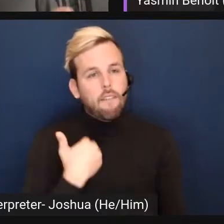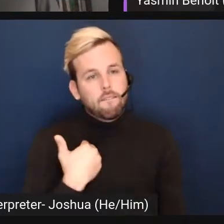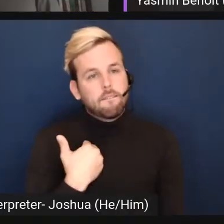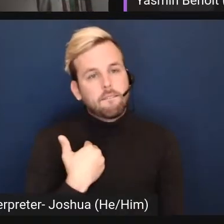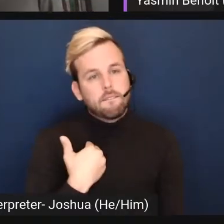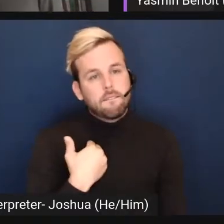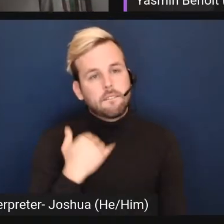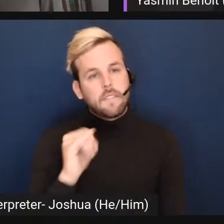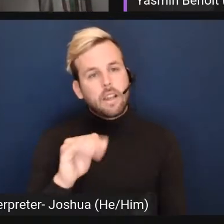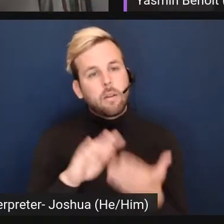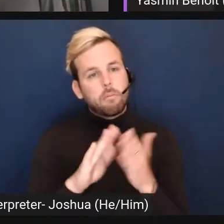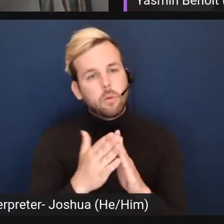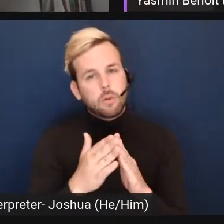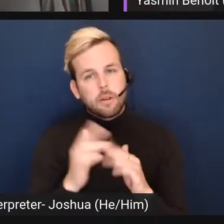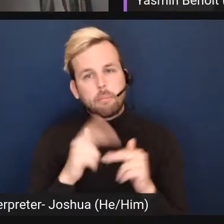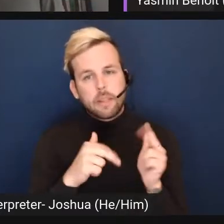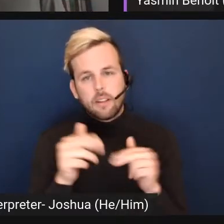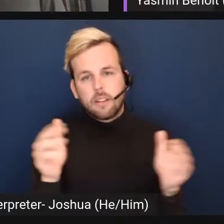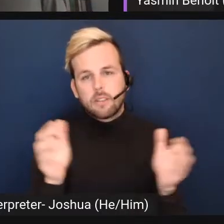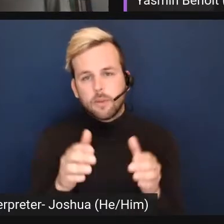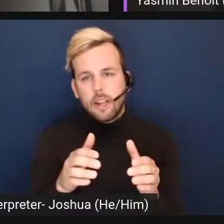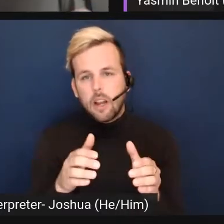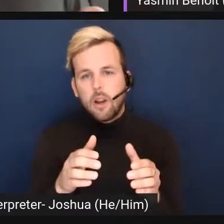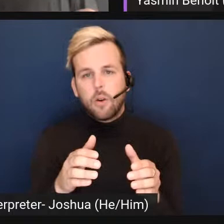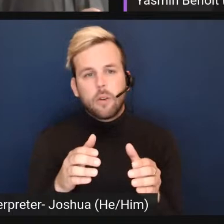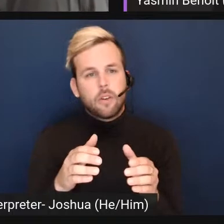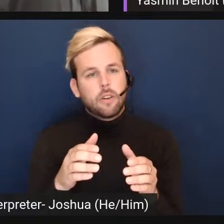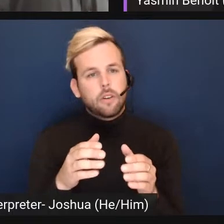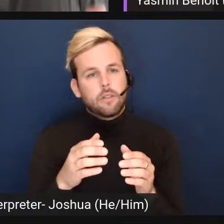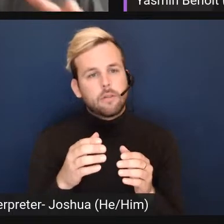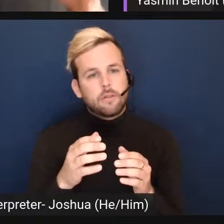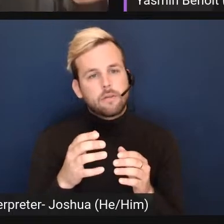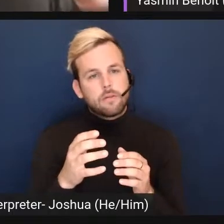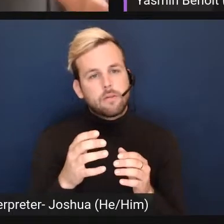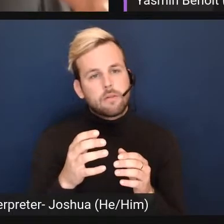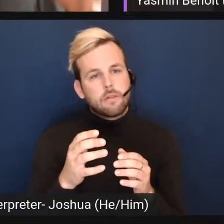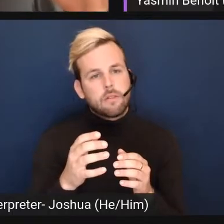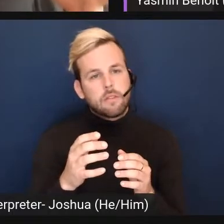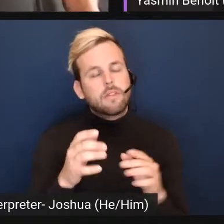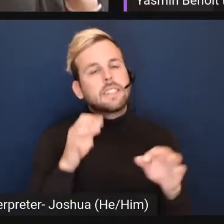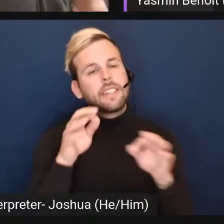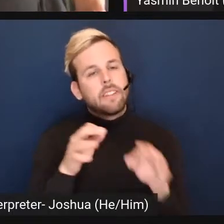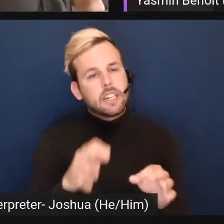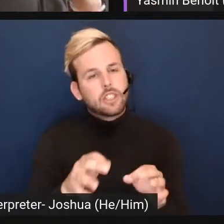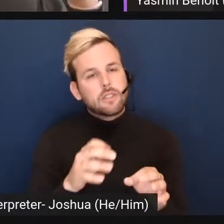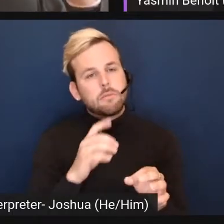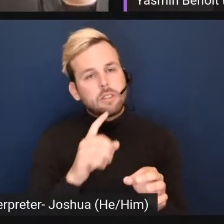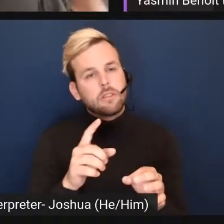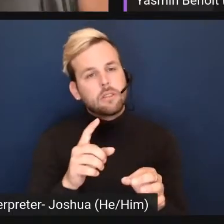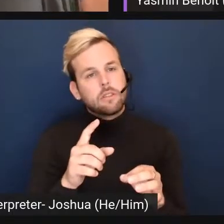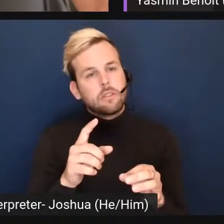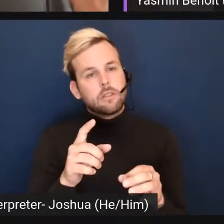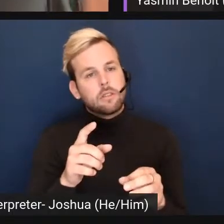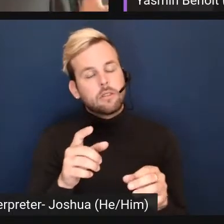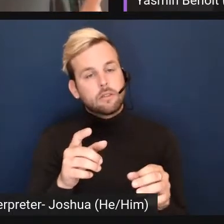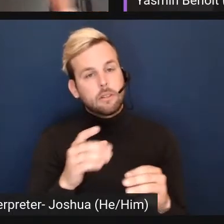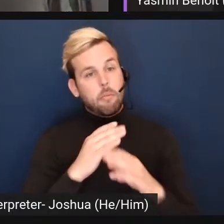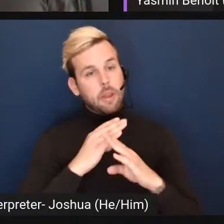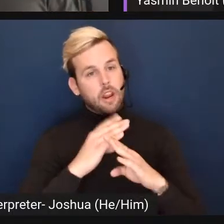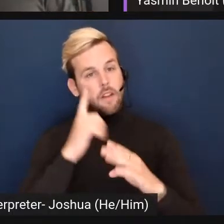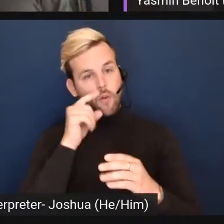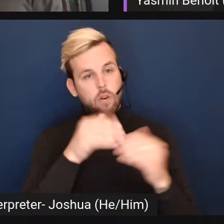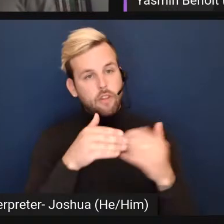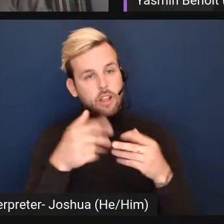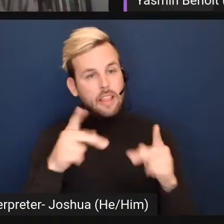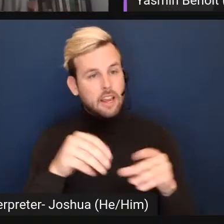community built around like the definition be an enforced barrier for who was allowed